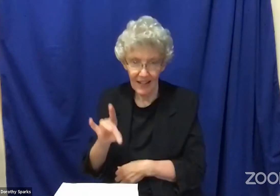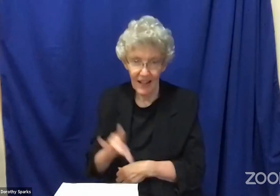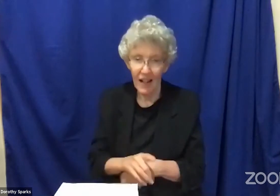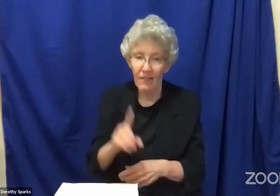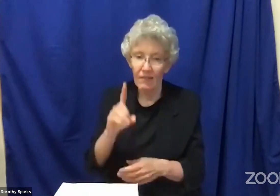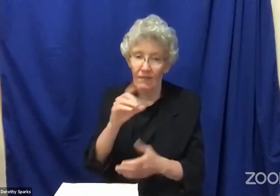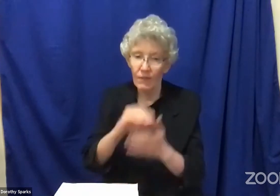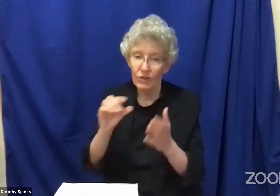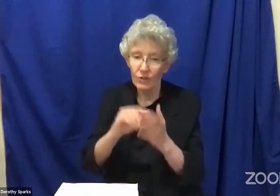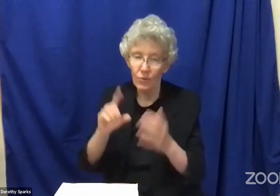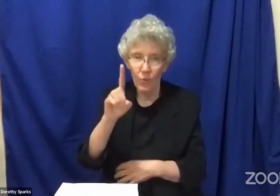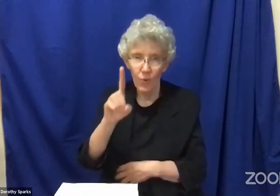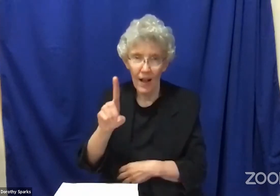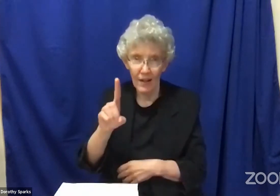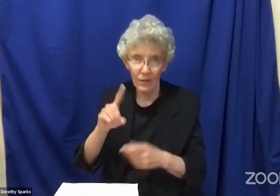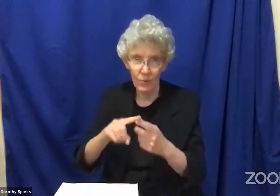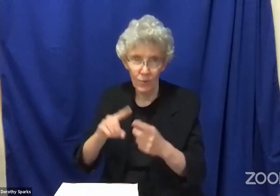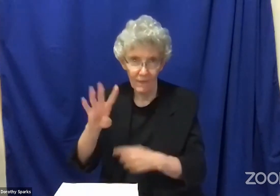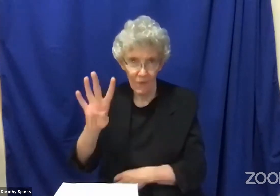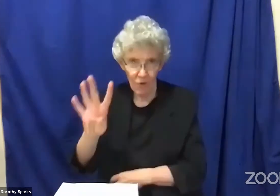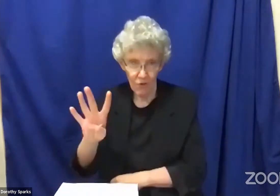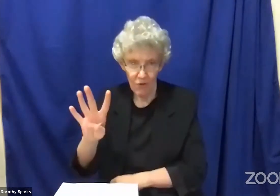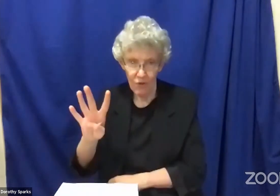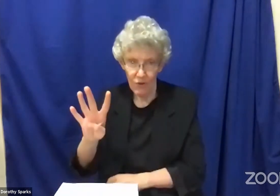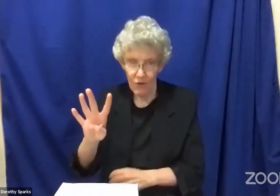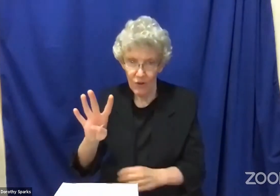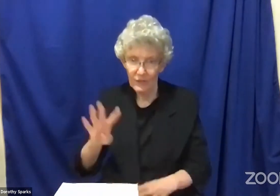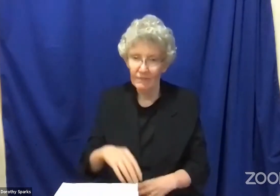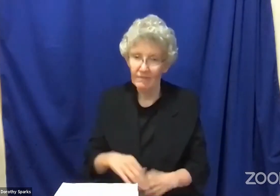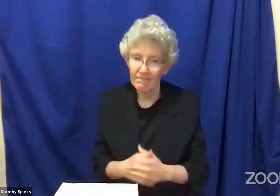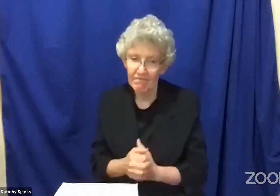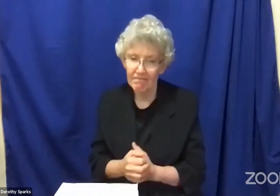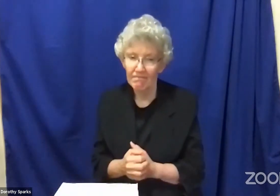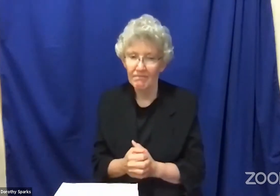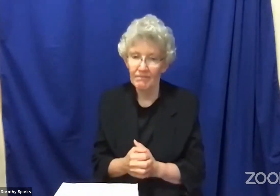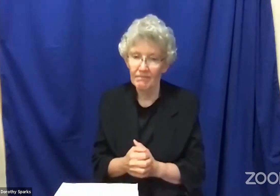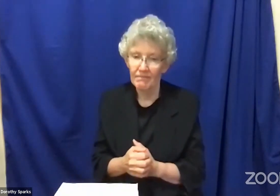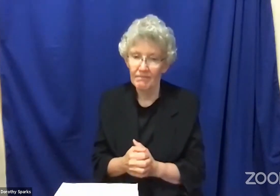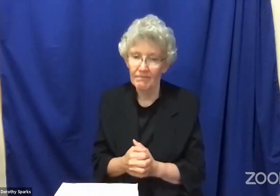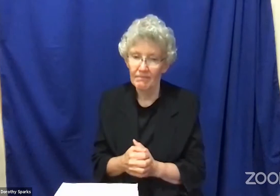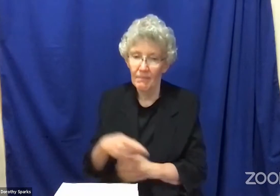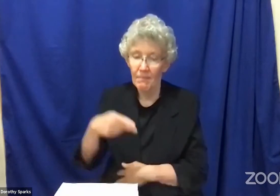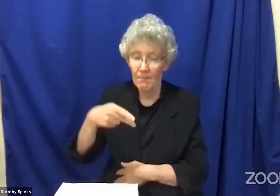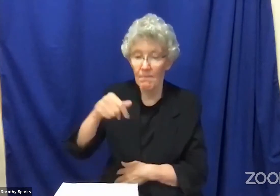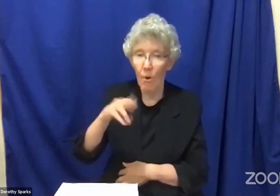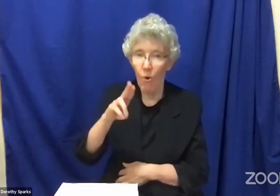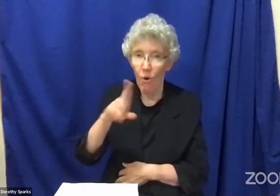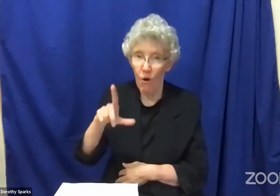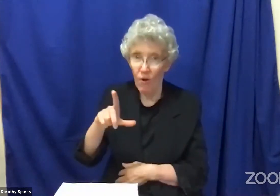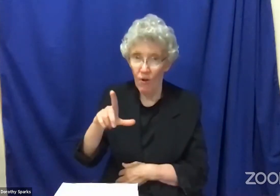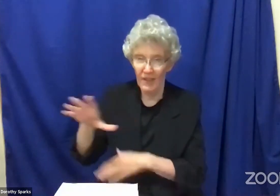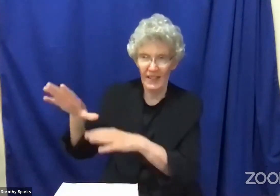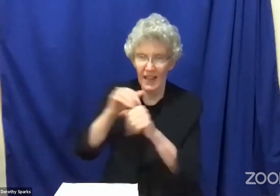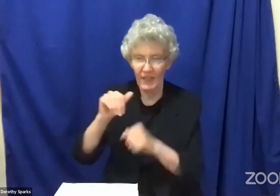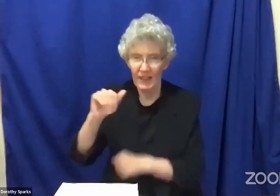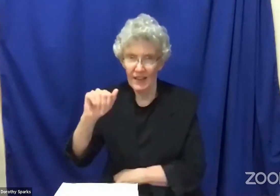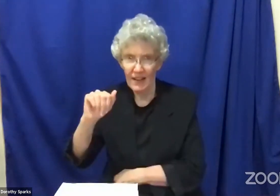Acts chapter 18, verses 1 through 4. The founding of the church at Corinth.